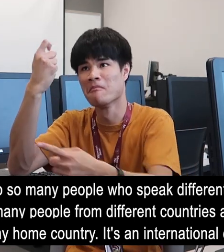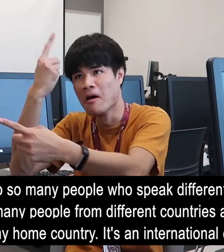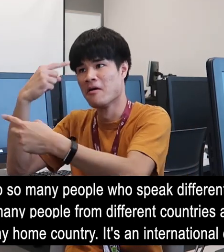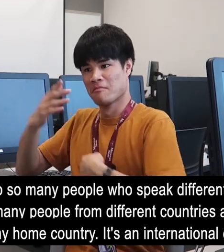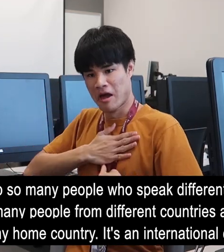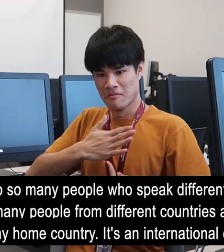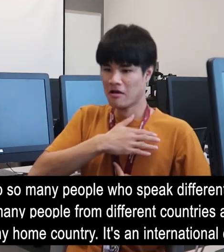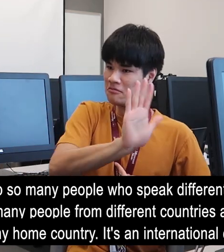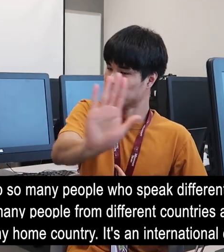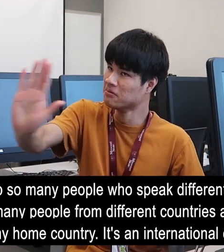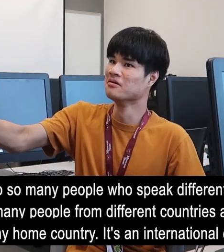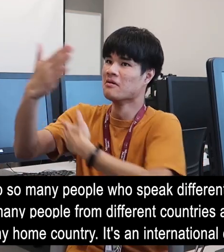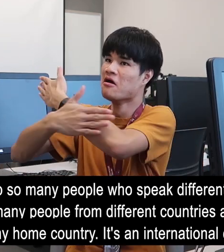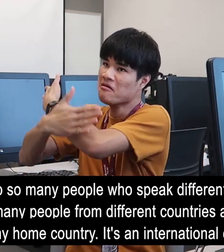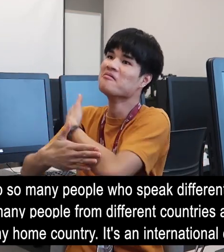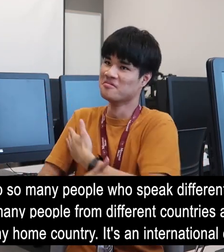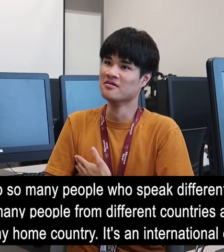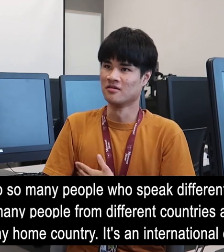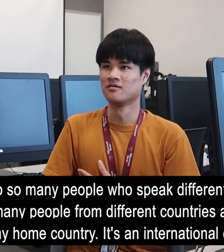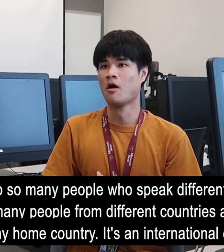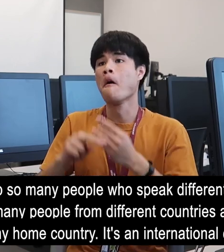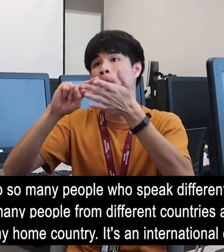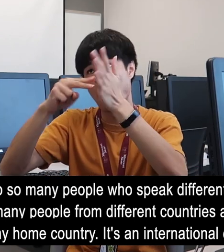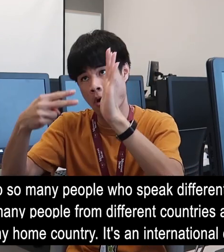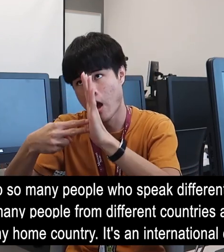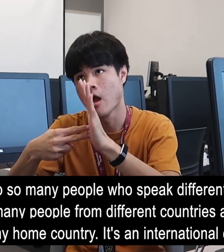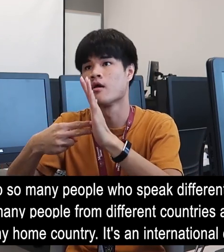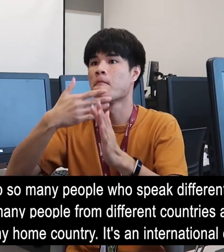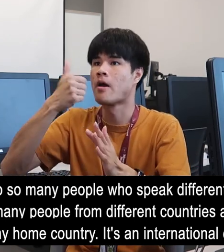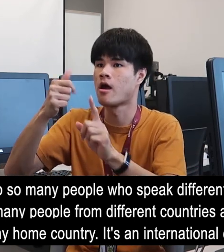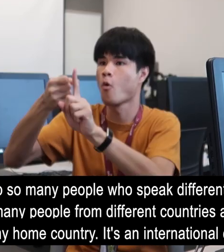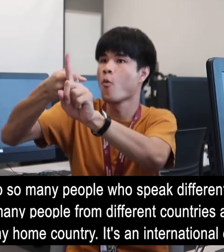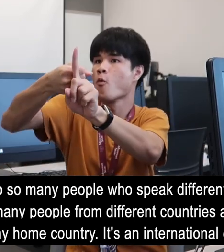and cultures and it's very different from my home country. It's an international experience here.